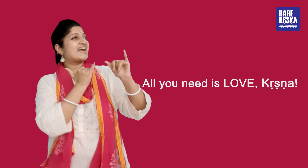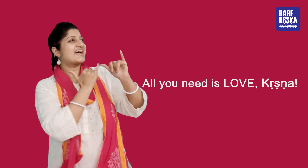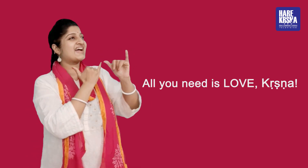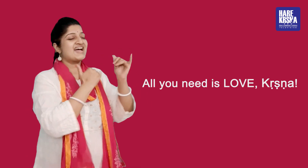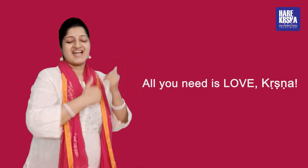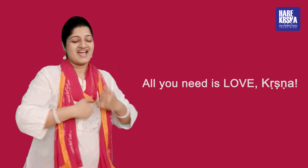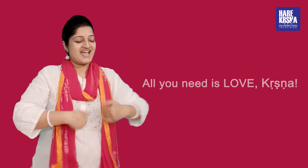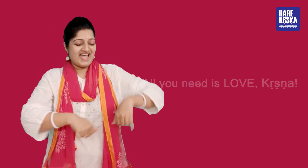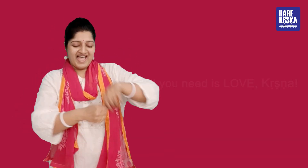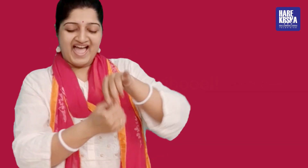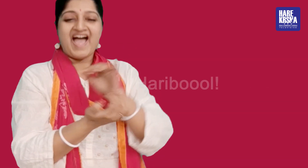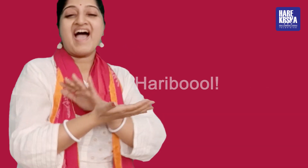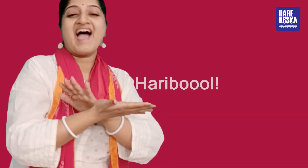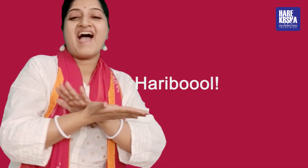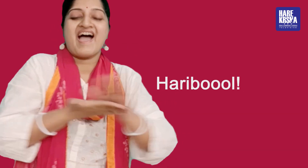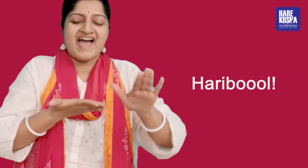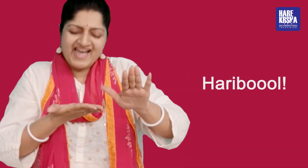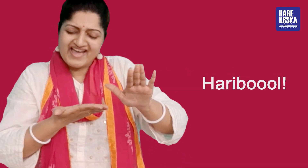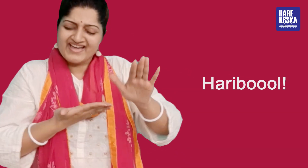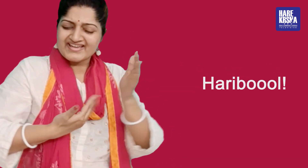Hare